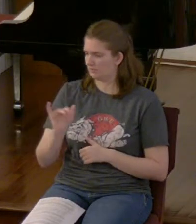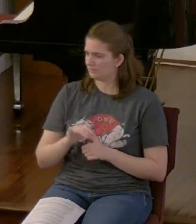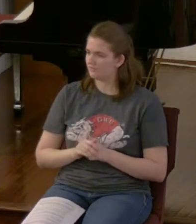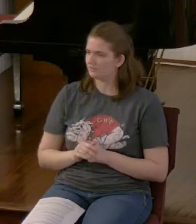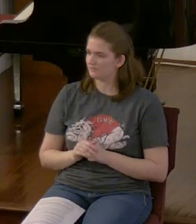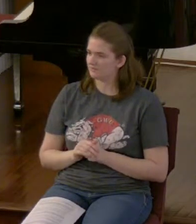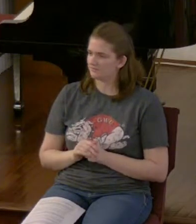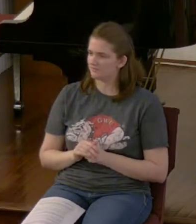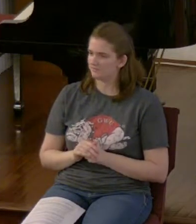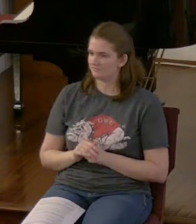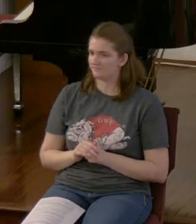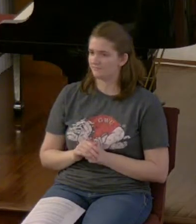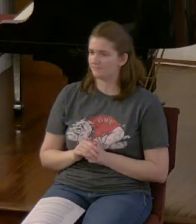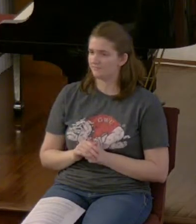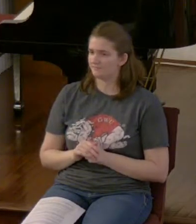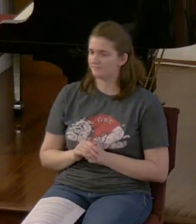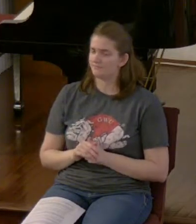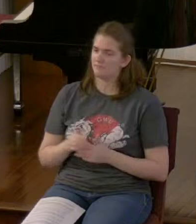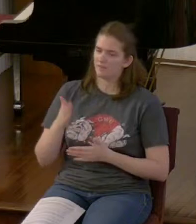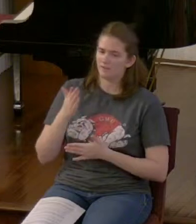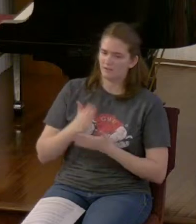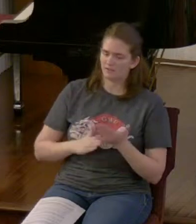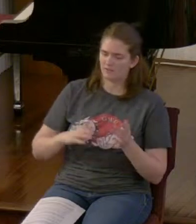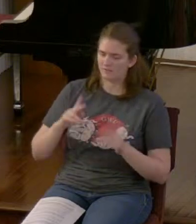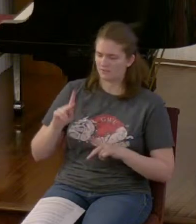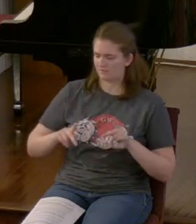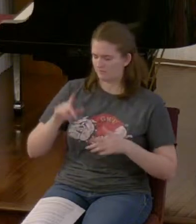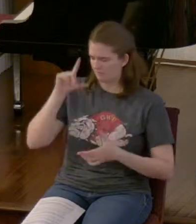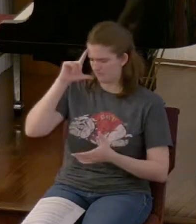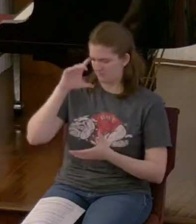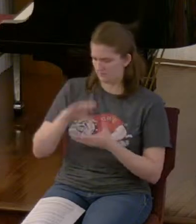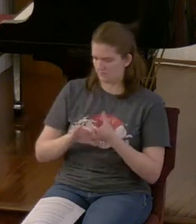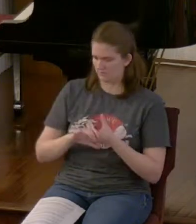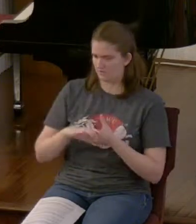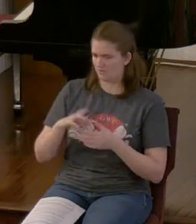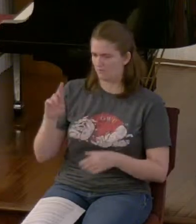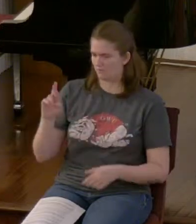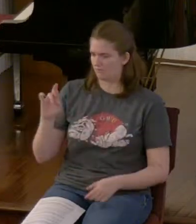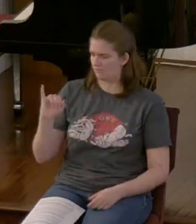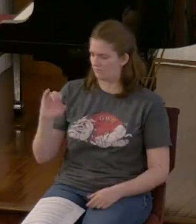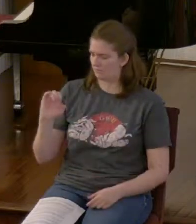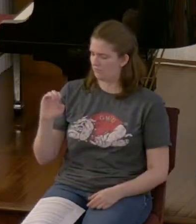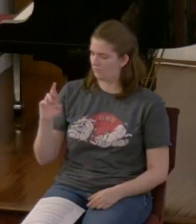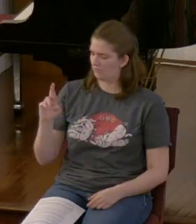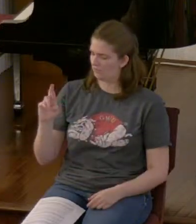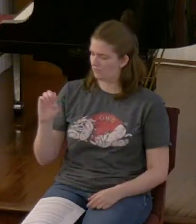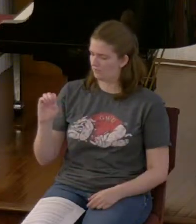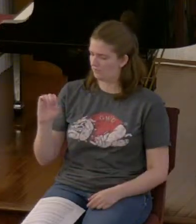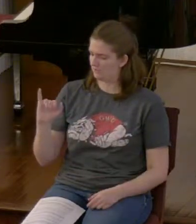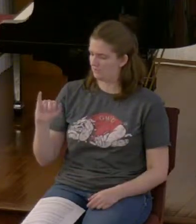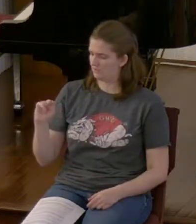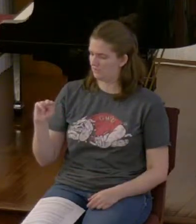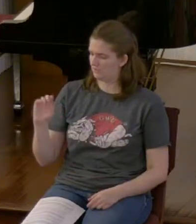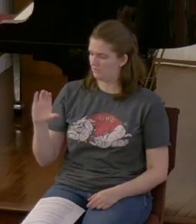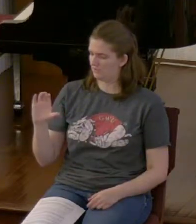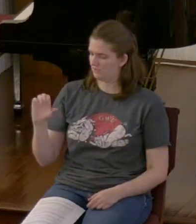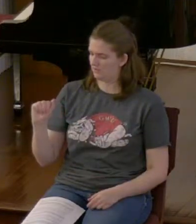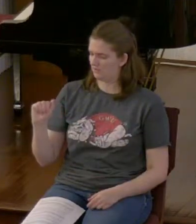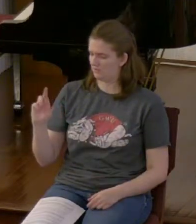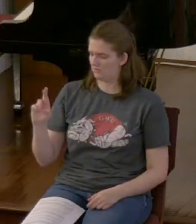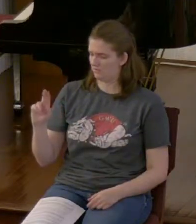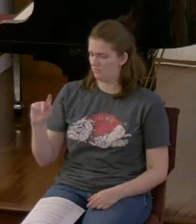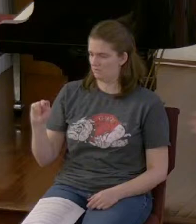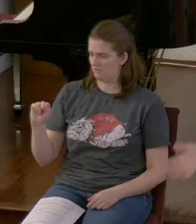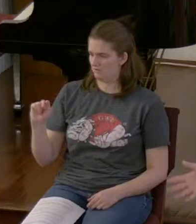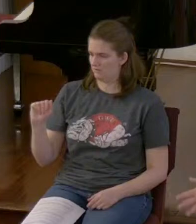Unlike some people that believe in recarnation that your soul transfers from one eye from you to something else after